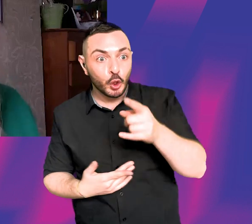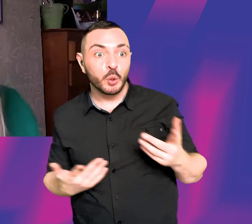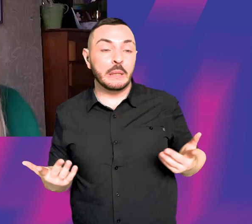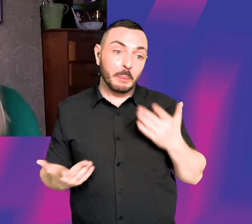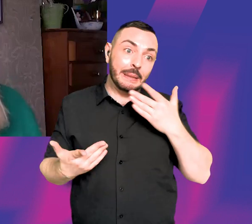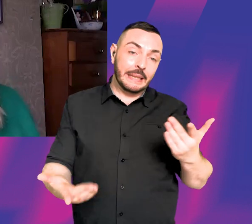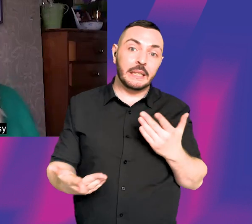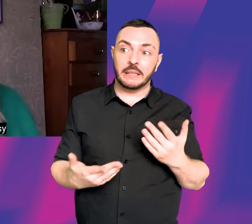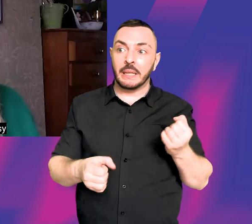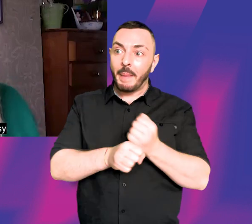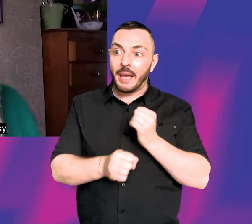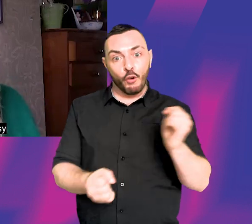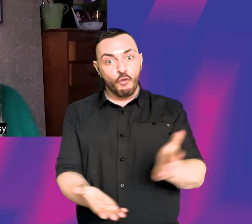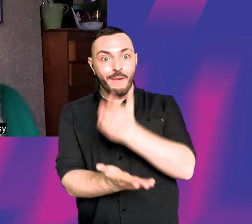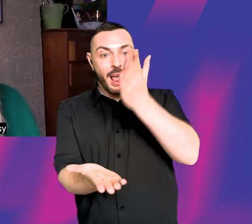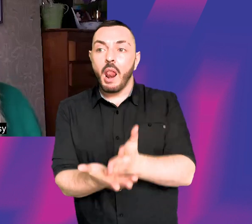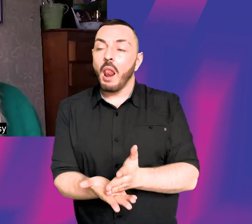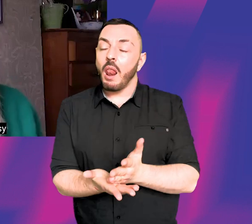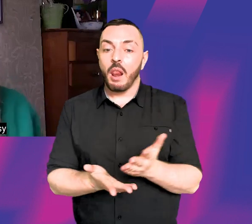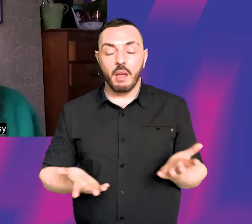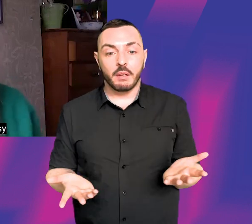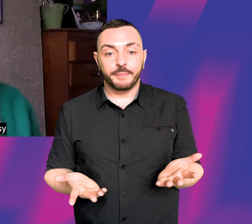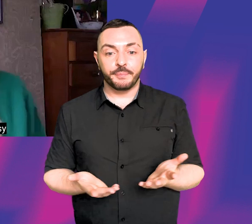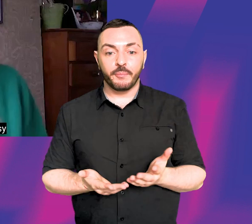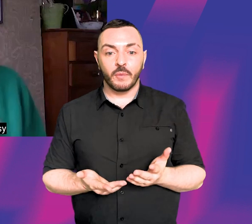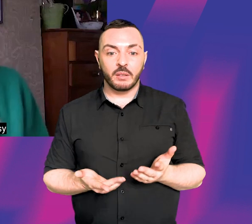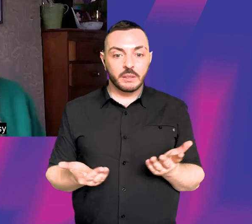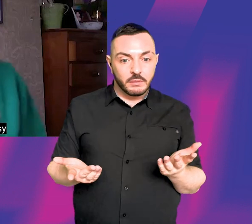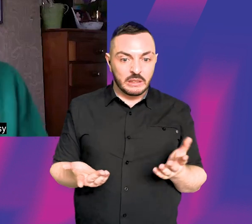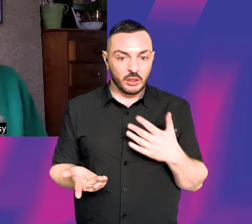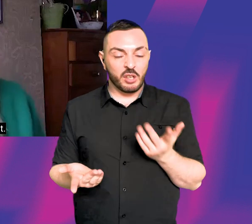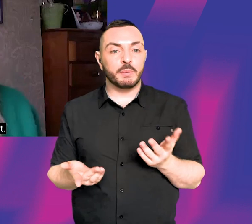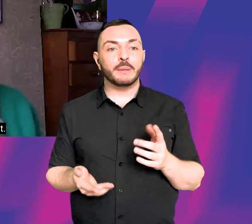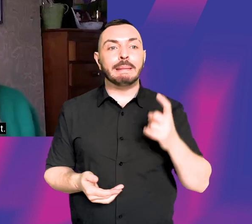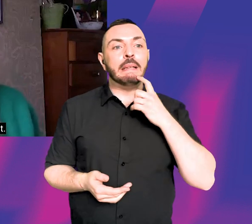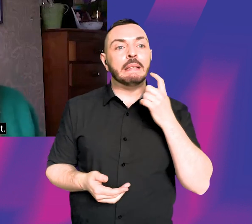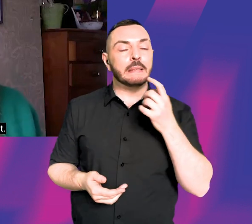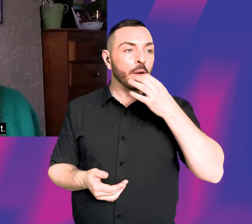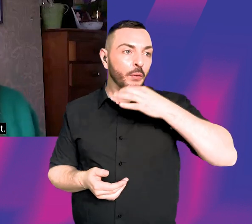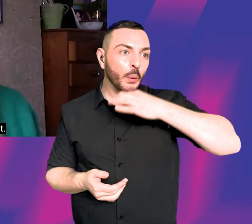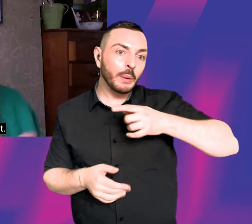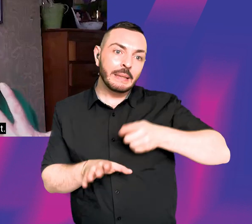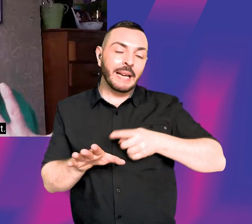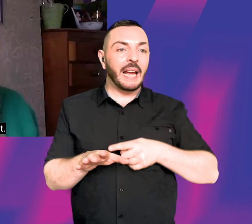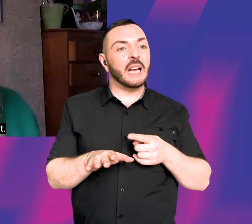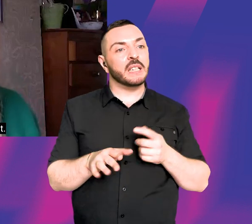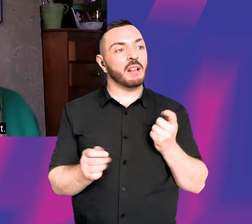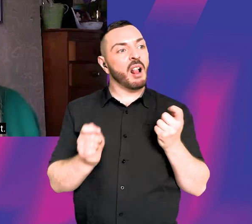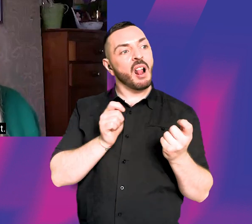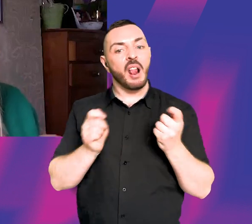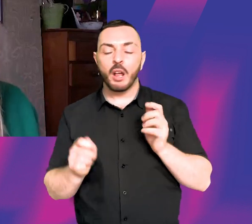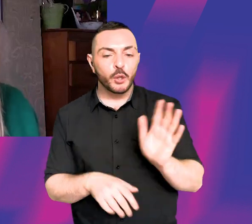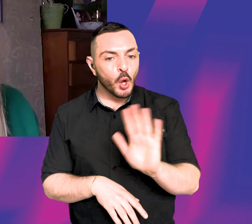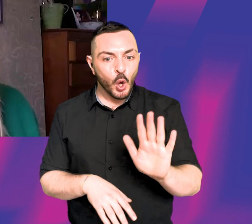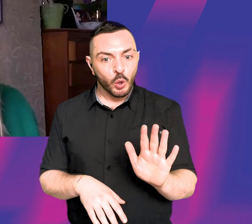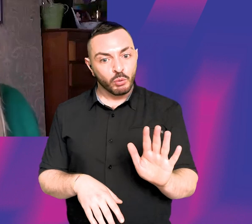really matters, you know, this isn't just about like, you know, flopping about doing a job that's easy for a few years until you can do something else that you have to do it.